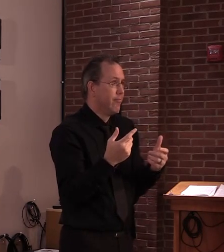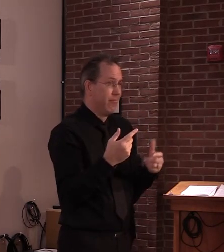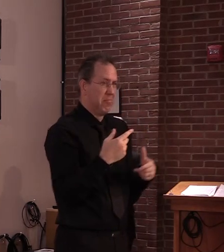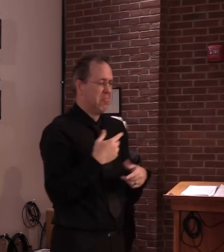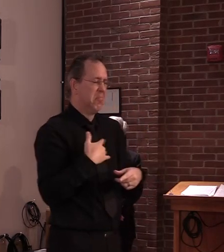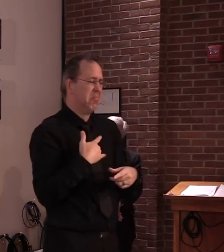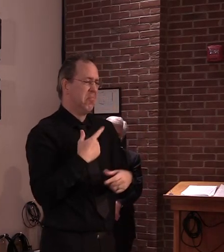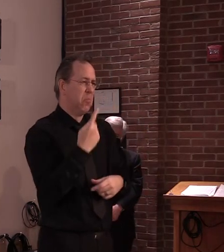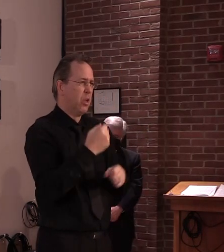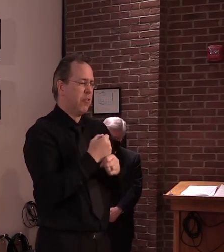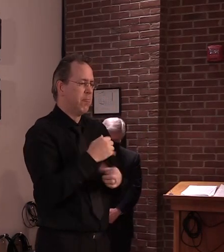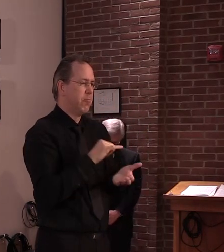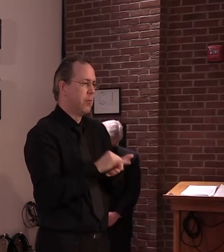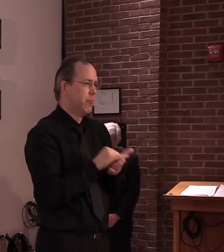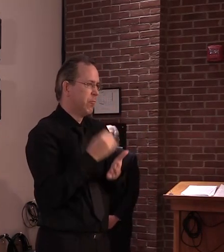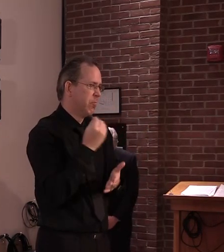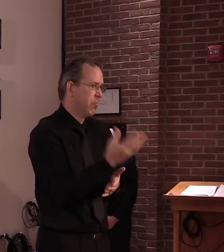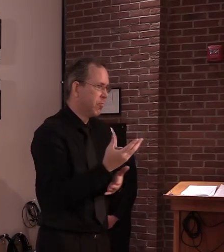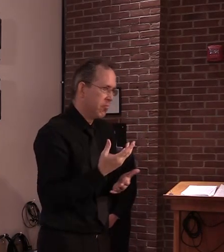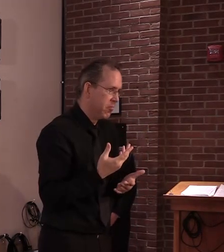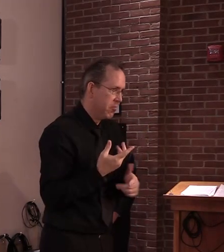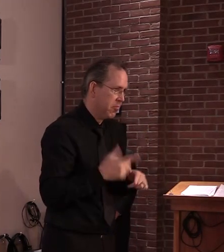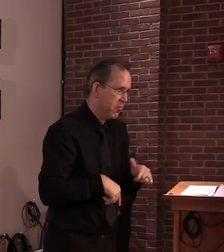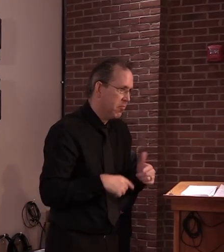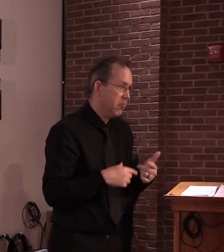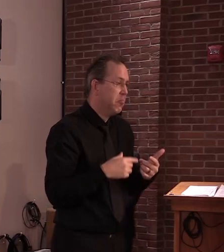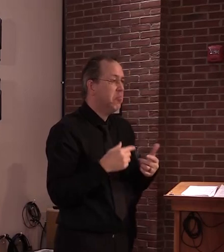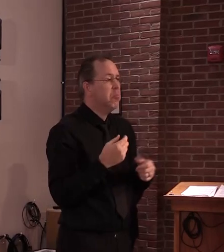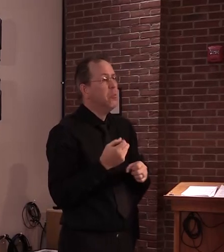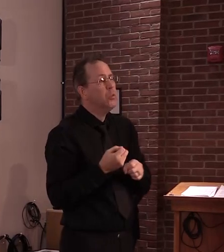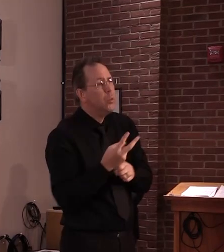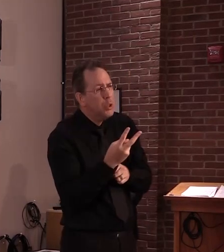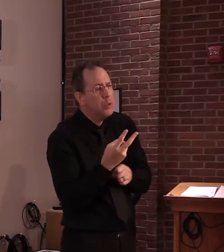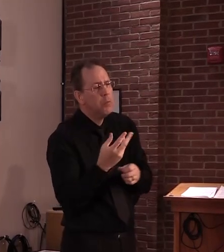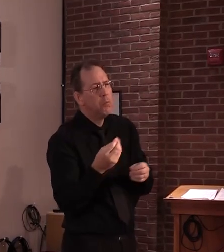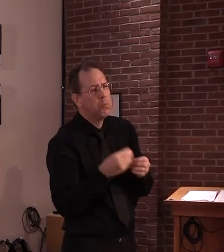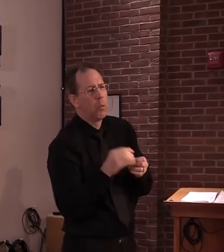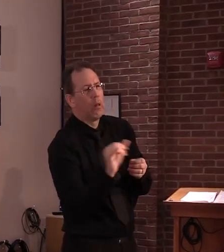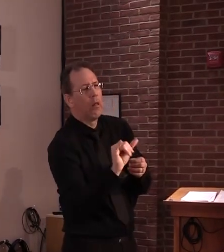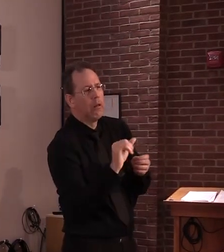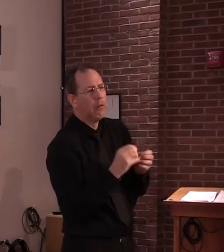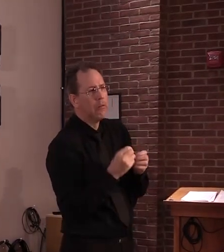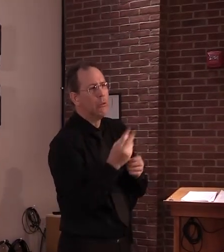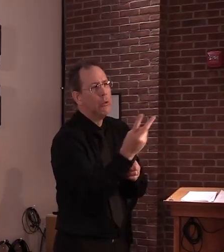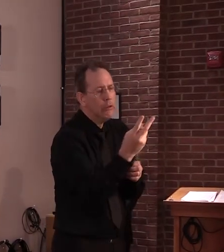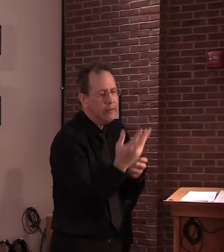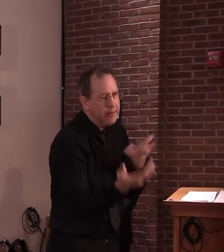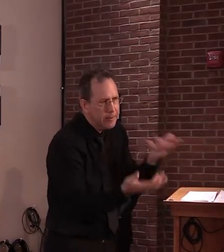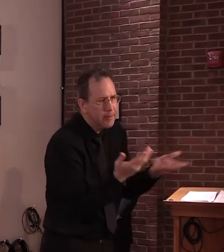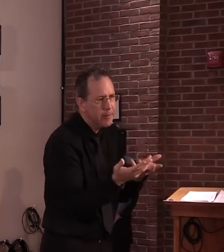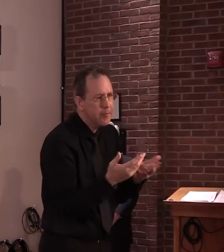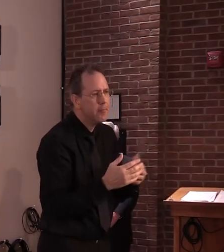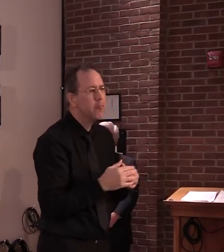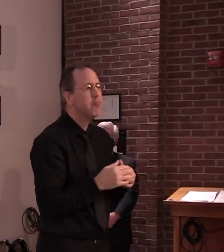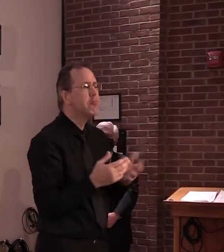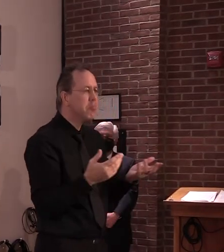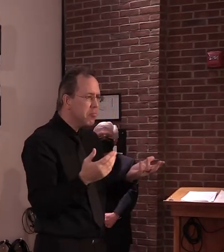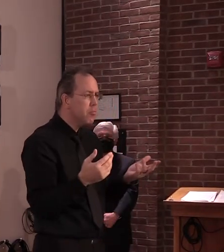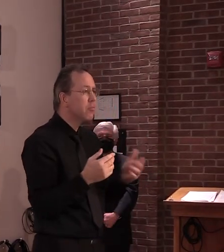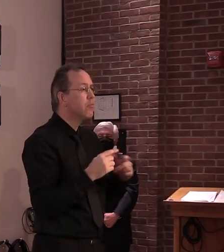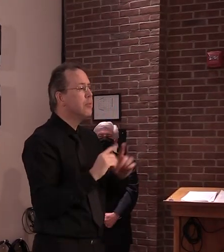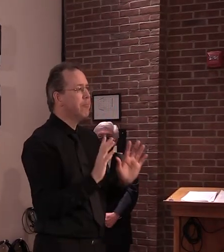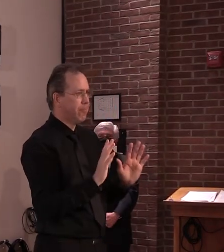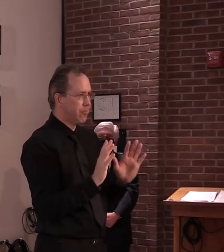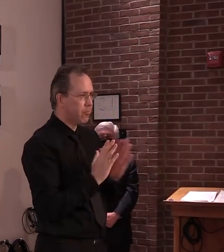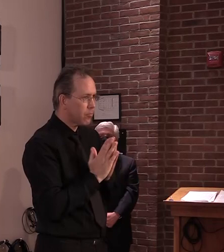window. Having said that, though, that doesn't mean we wouldn't have more effective antiviral